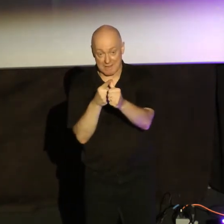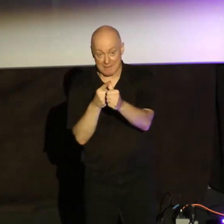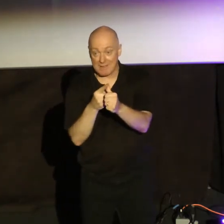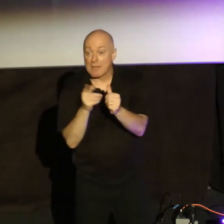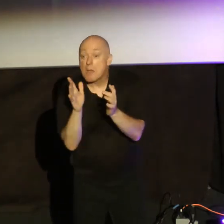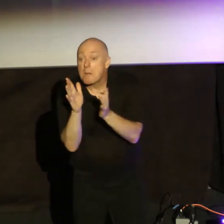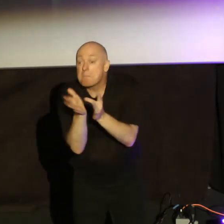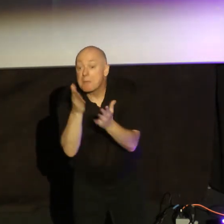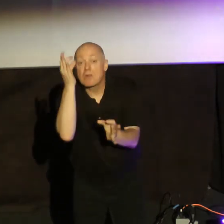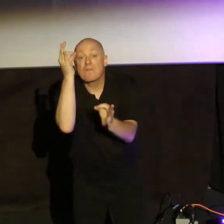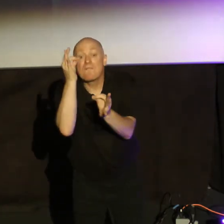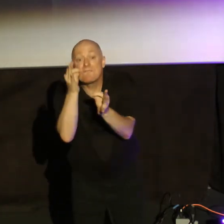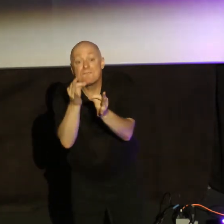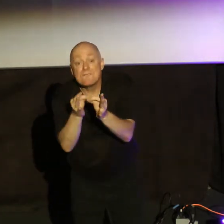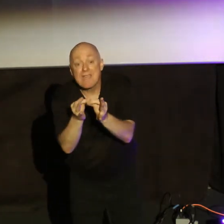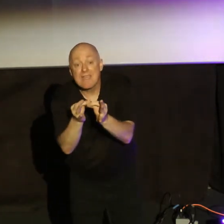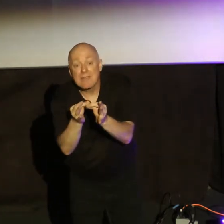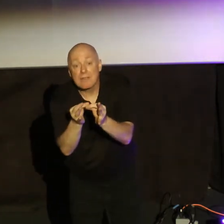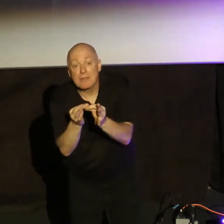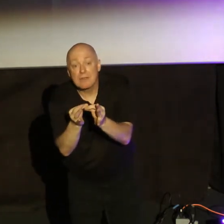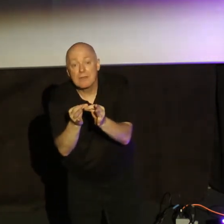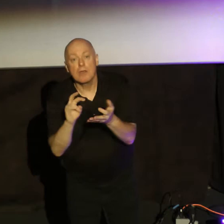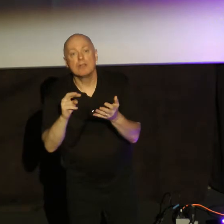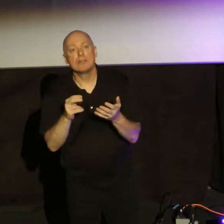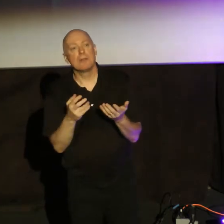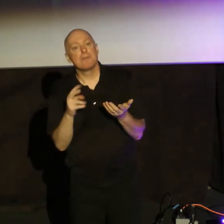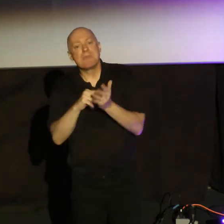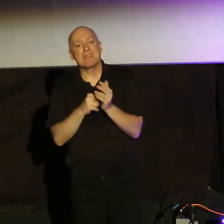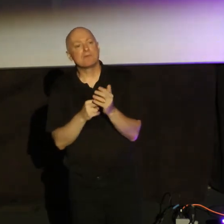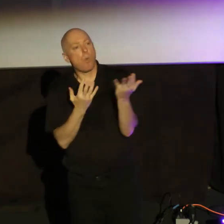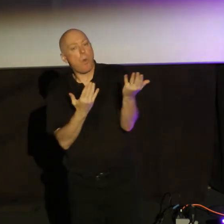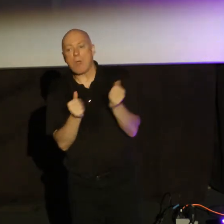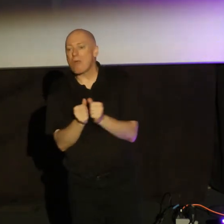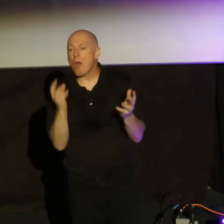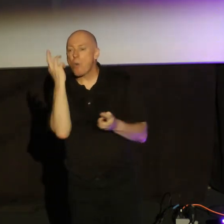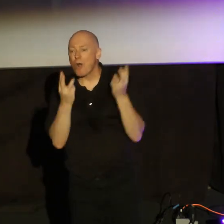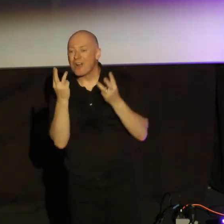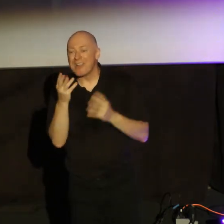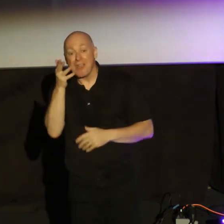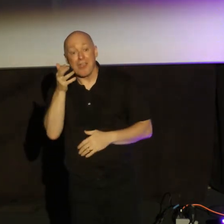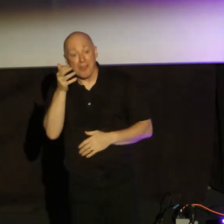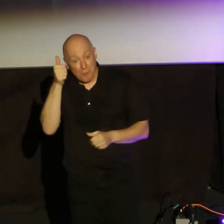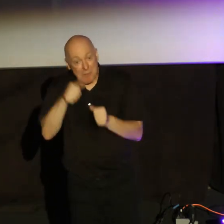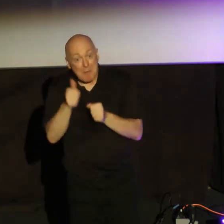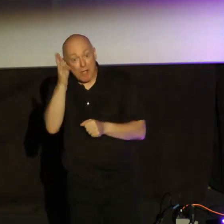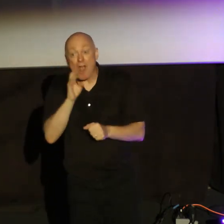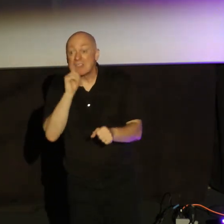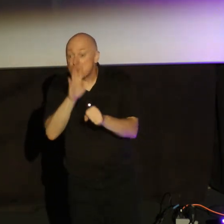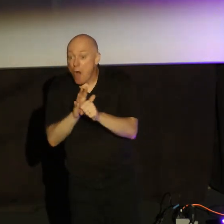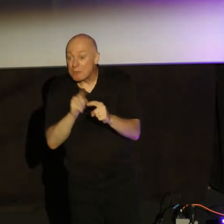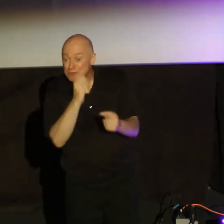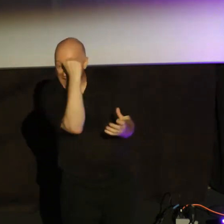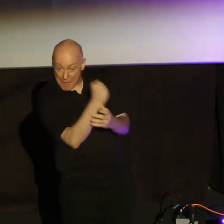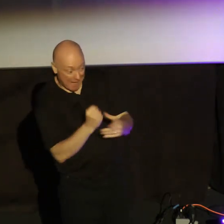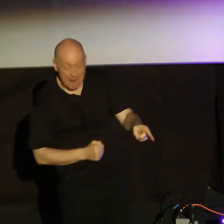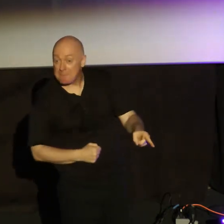faith waits without worry. So remember God's promise back to Abraham. Okay, remember that.